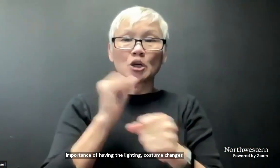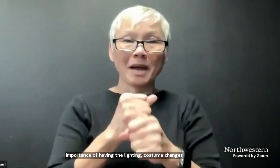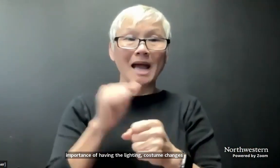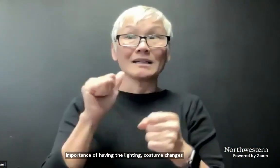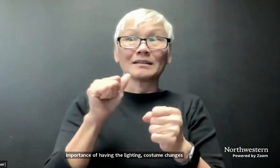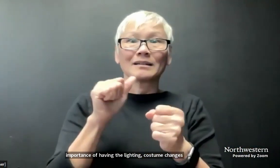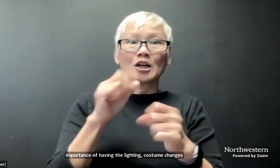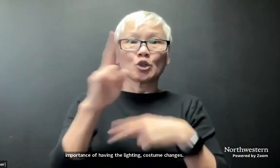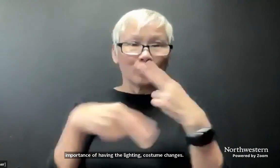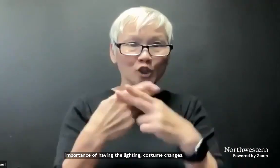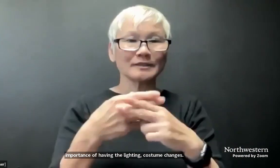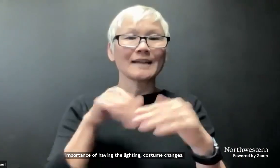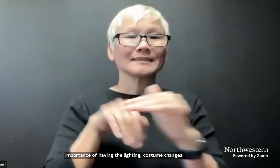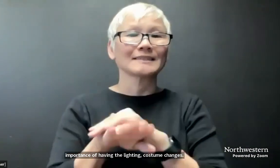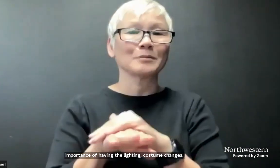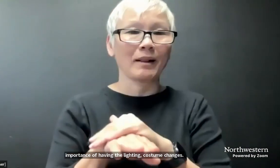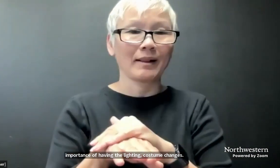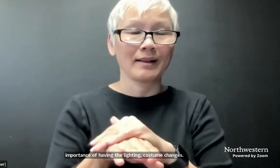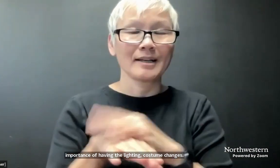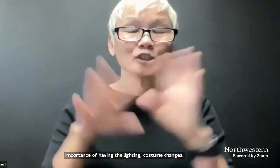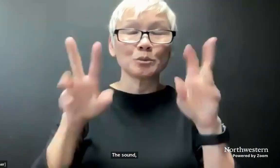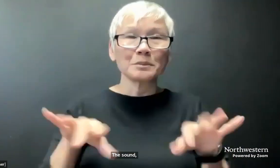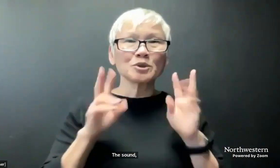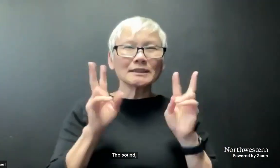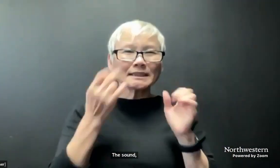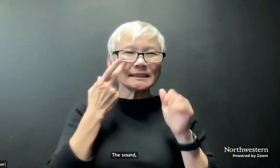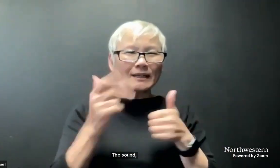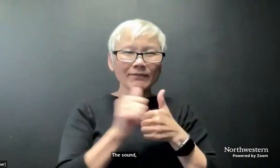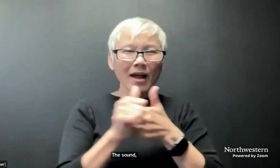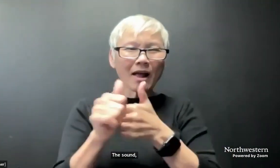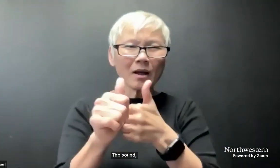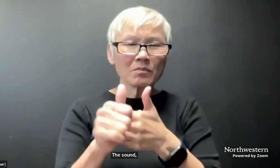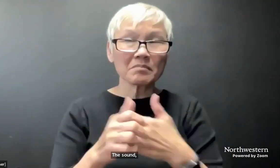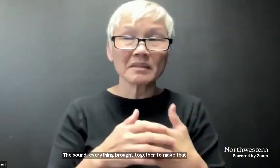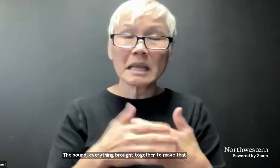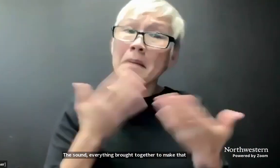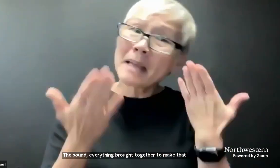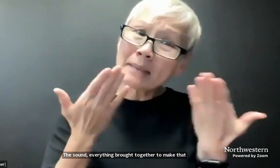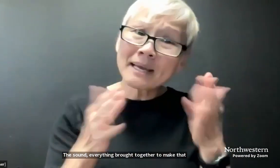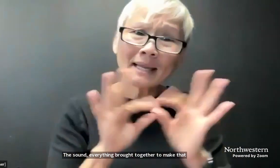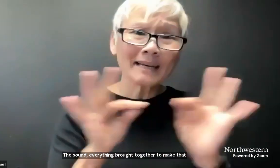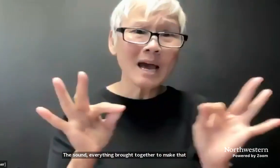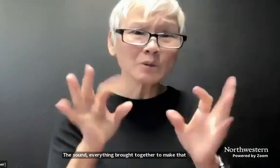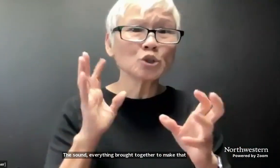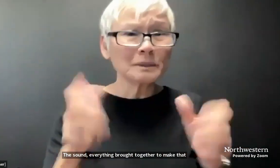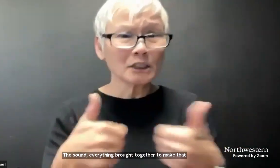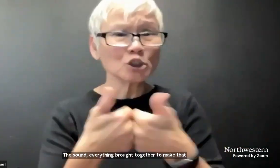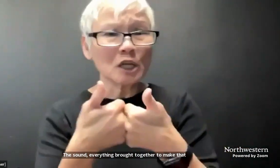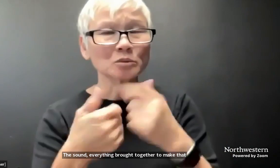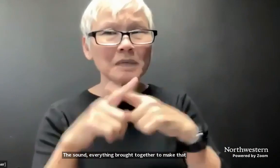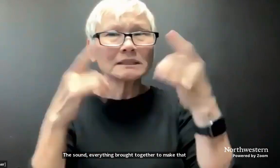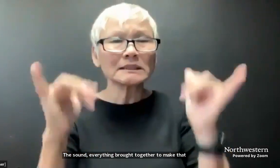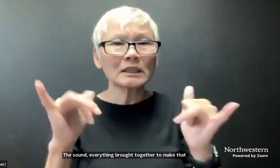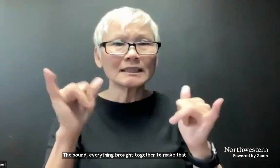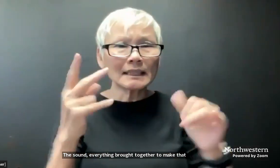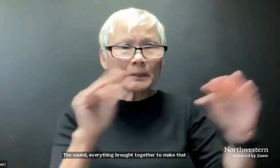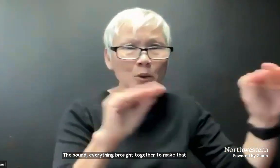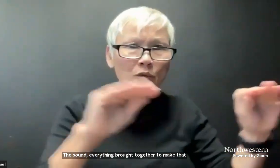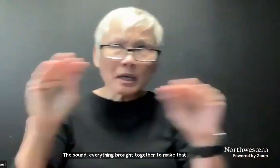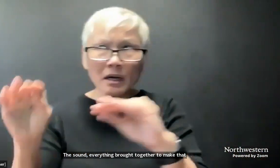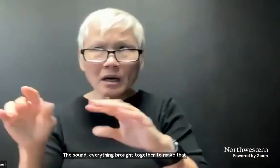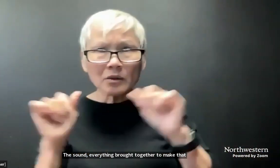everything brought together to make that universal accessibility there, to be able to follow along. Maybe